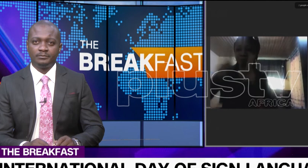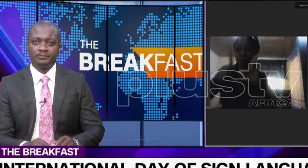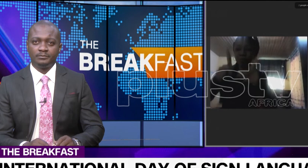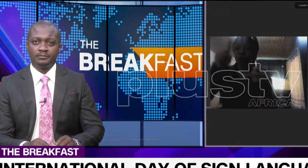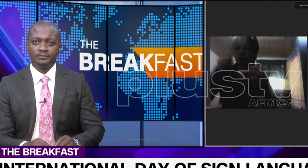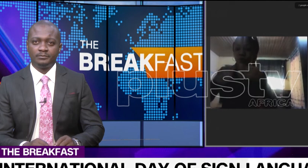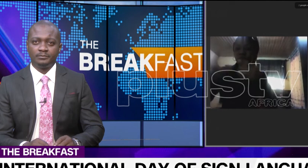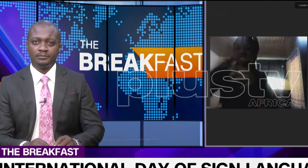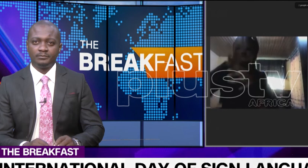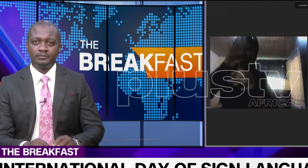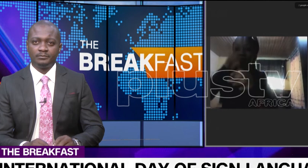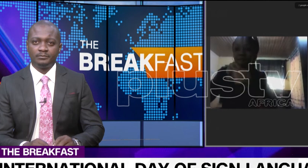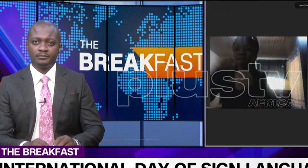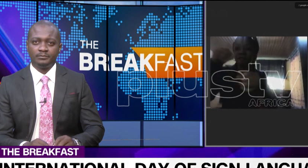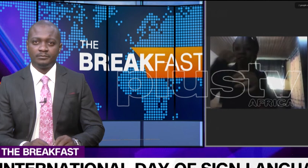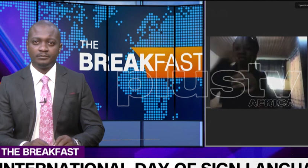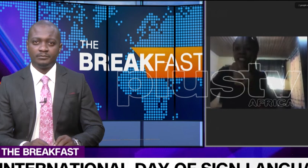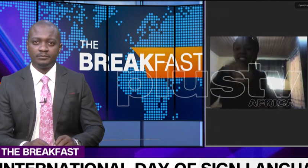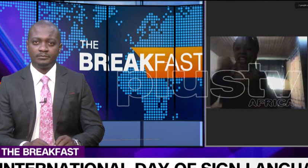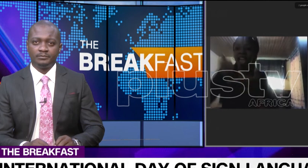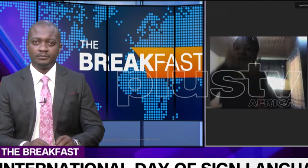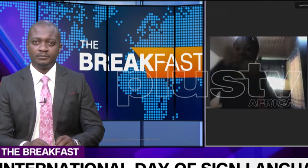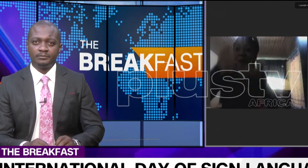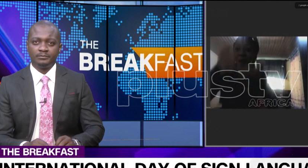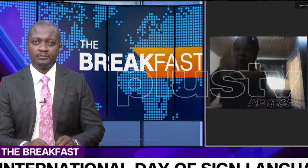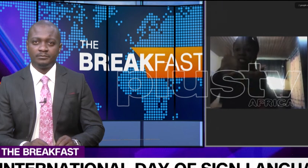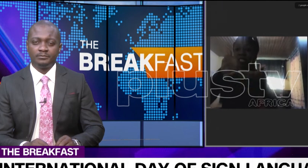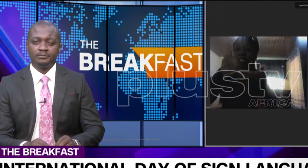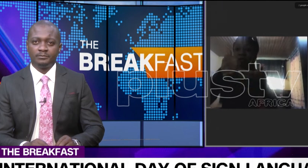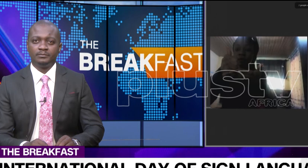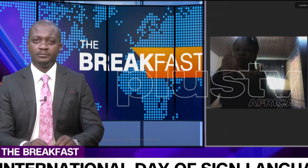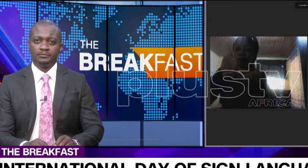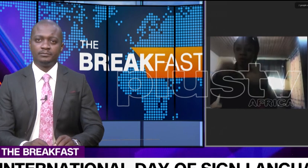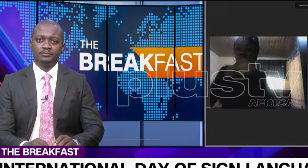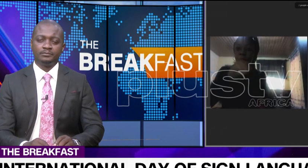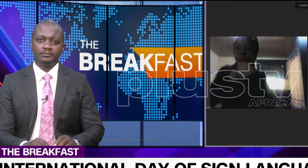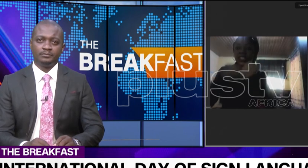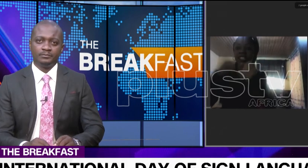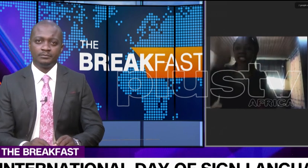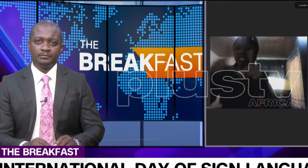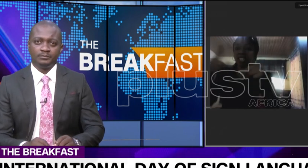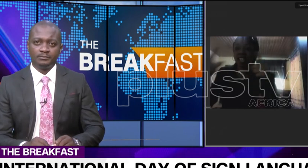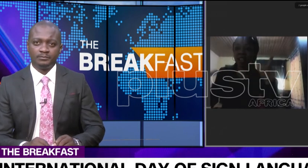language a national language. That's very important. There is also need for a central